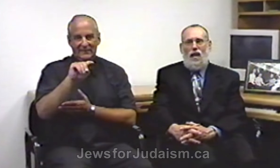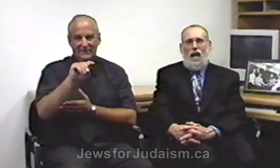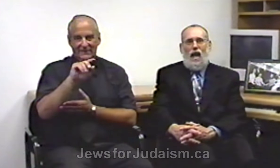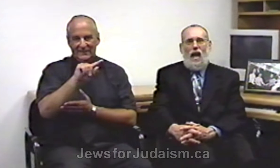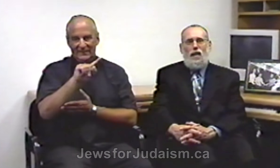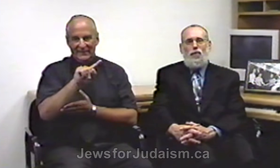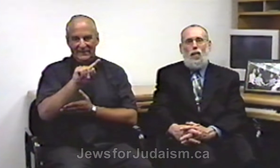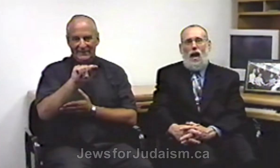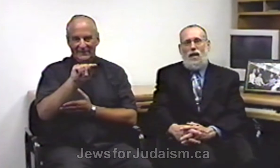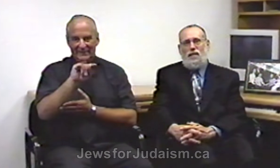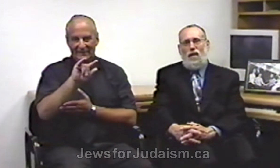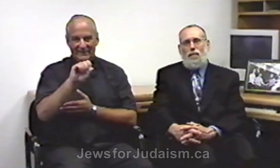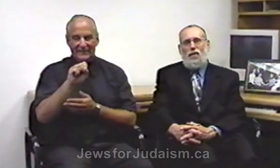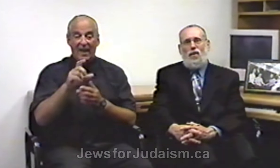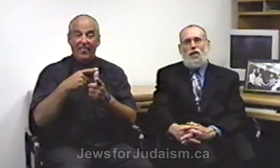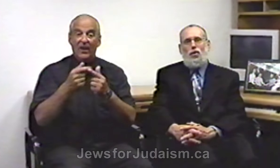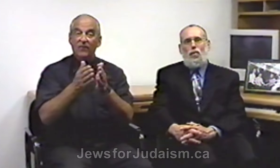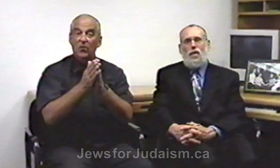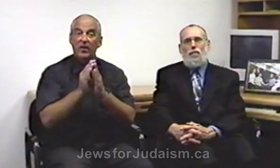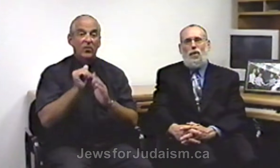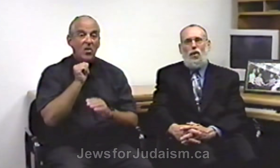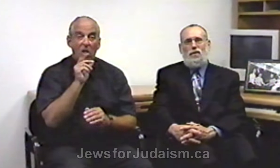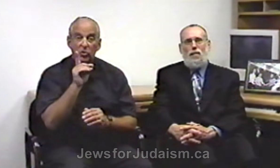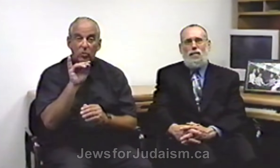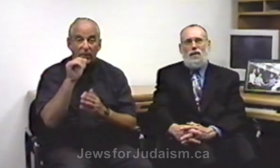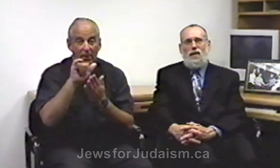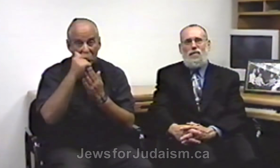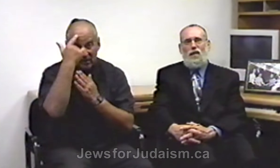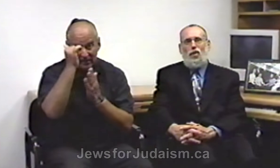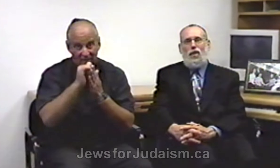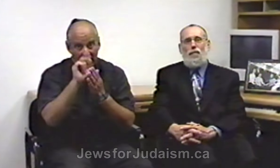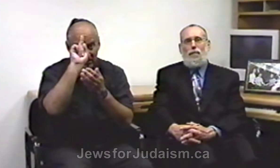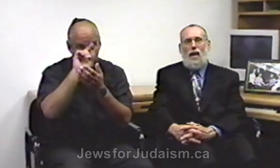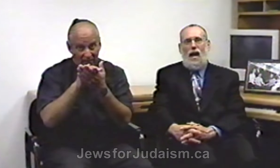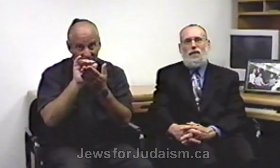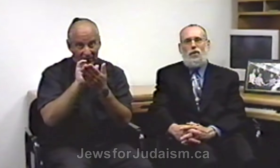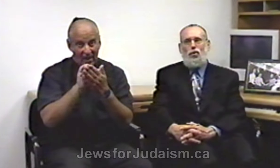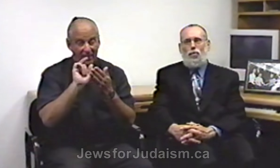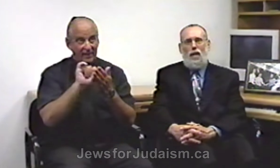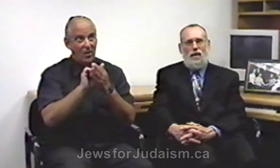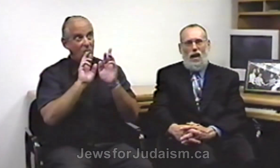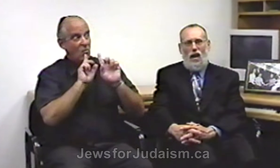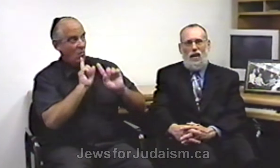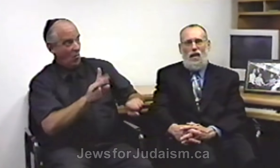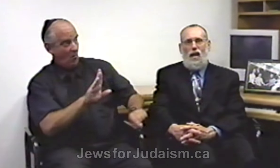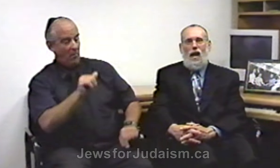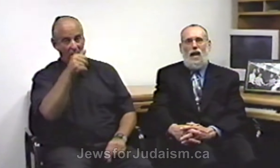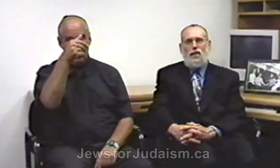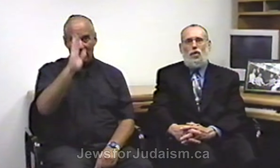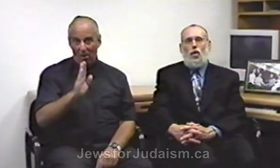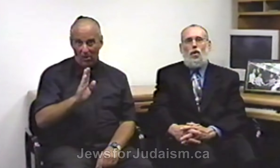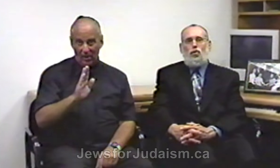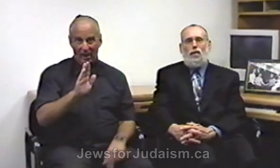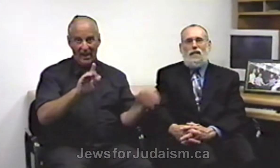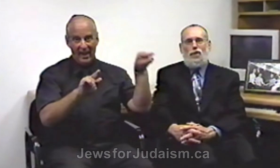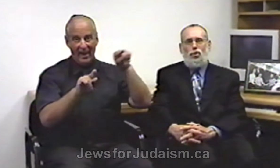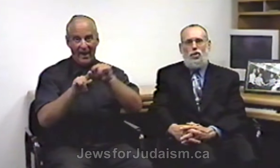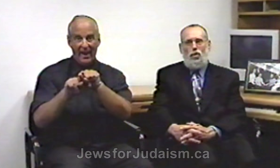and if you ask them, they're not doing it because they believe that they're commanded to by God as traditional